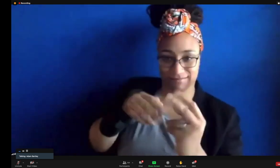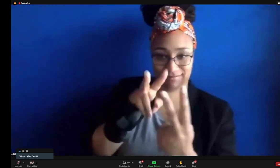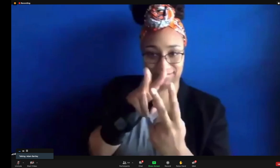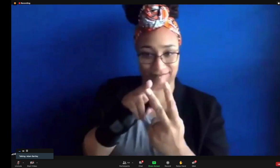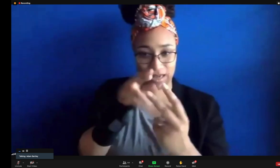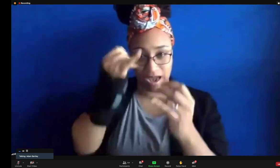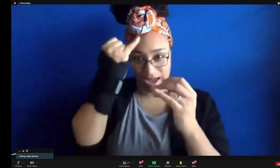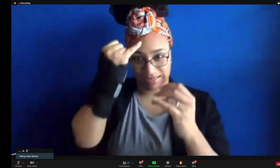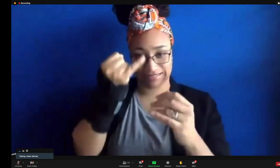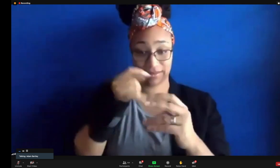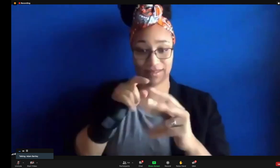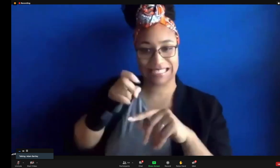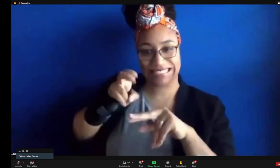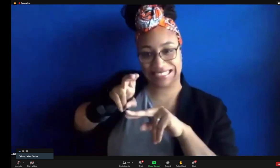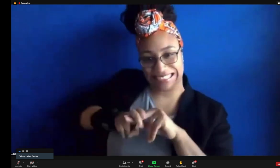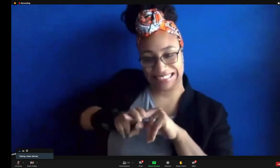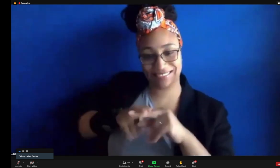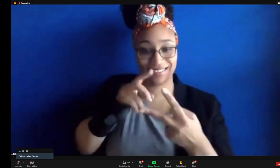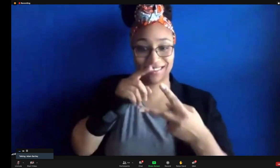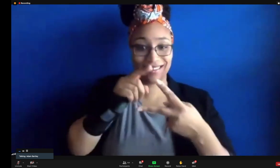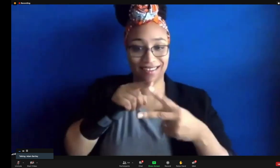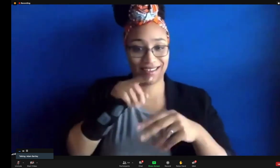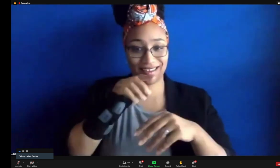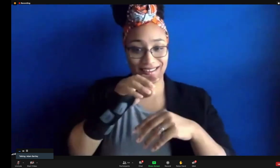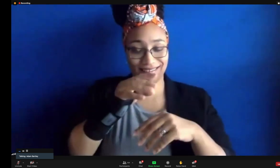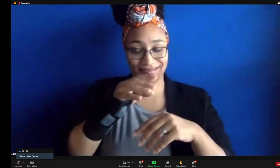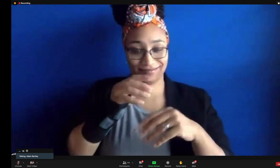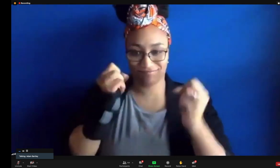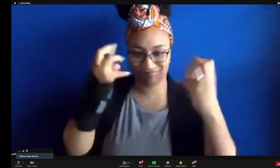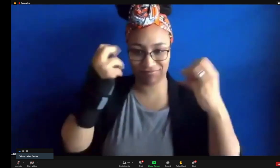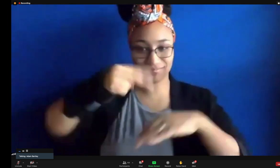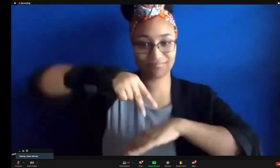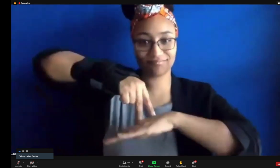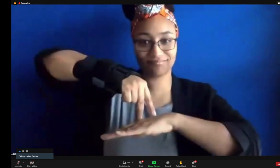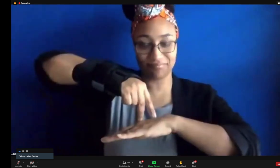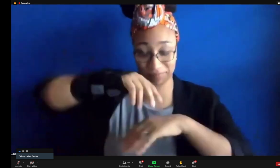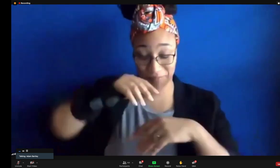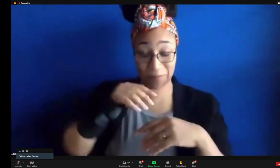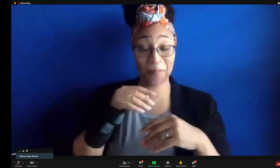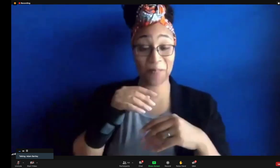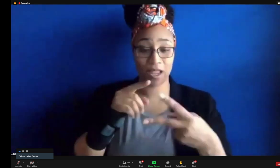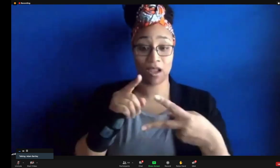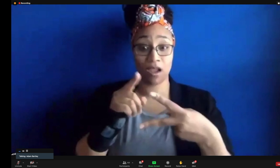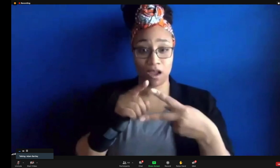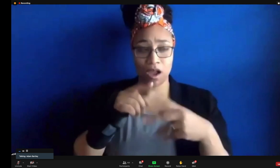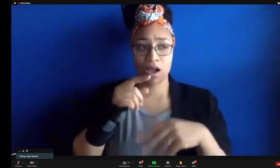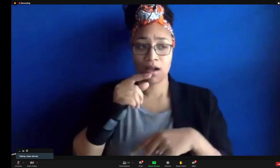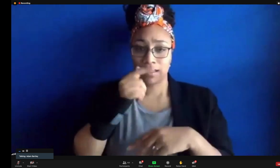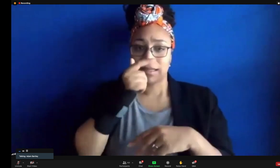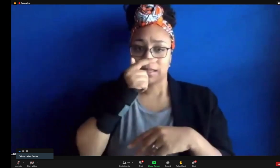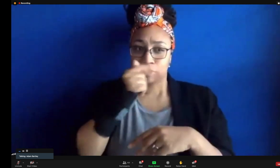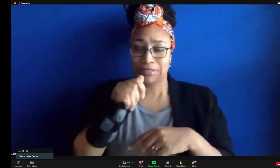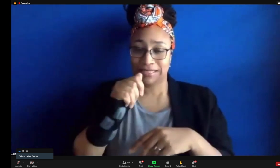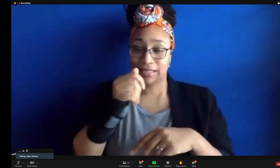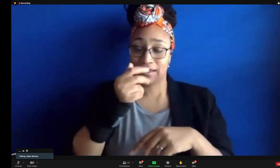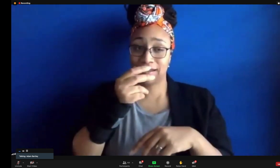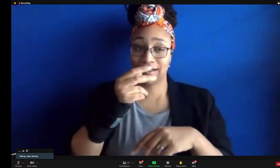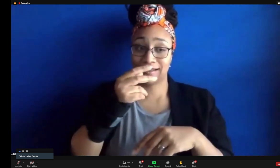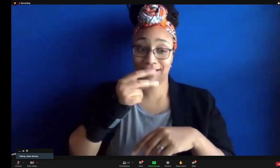I'd have to be back there in that other role. And then I think of one as the role where I'm sitting there thinking about the work, and the other where I'm up there and doing